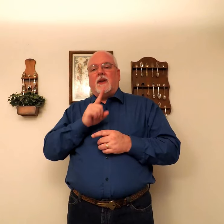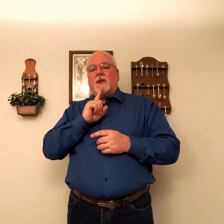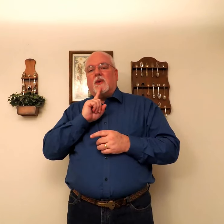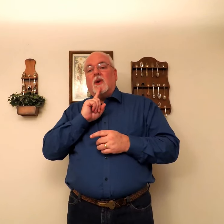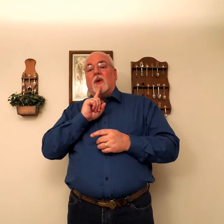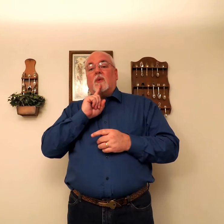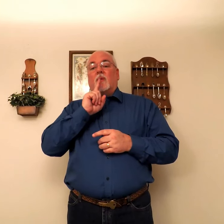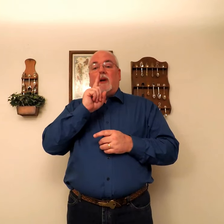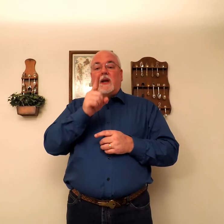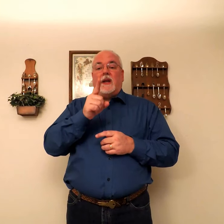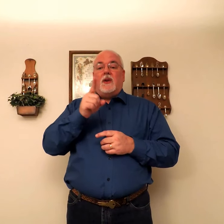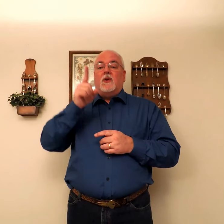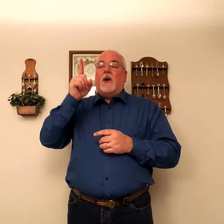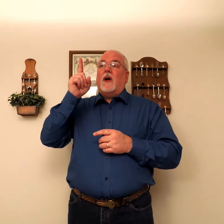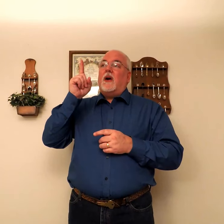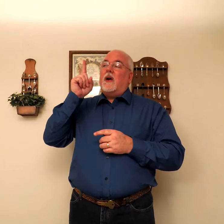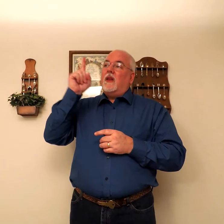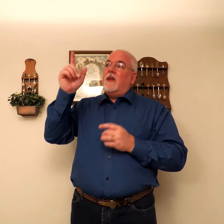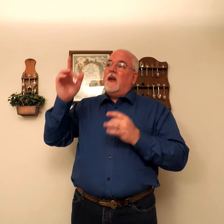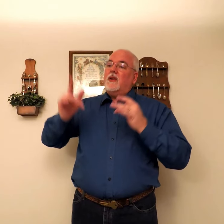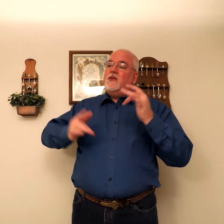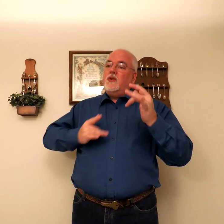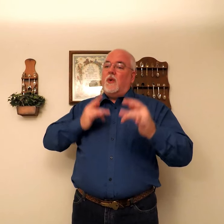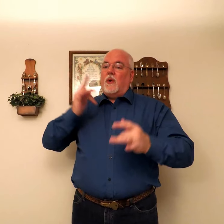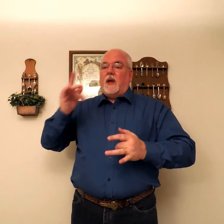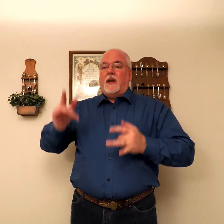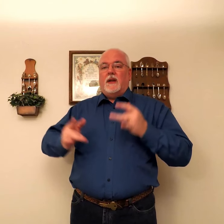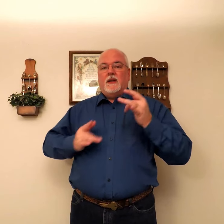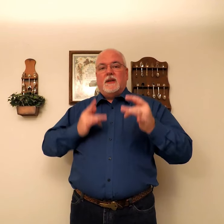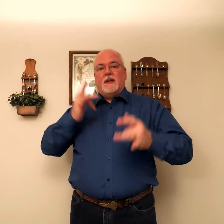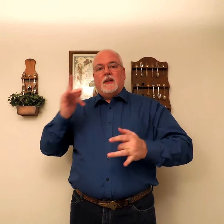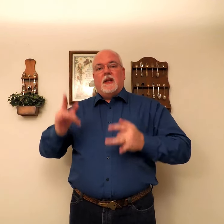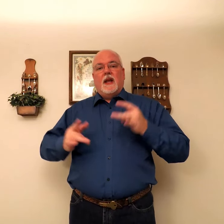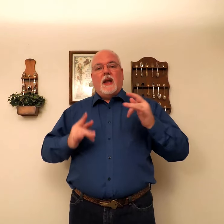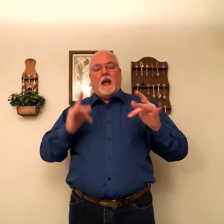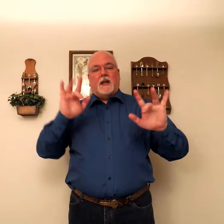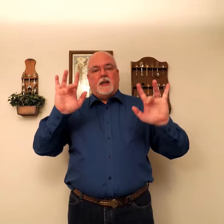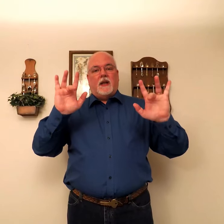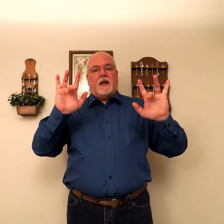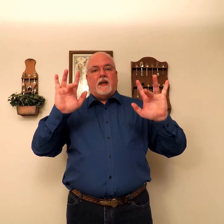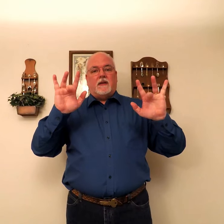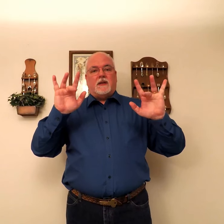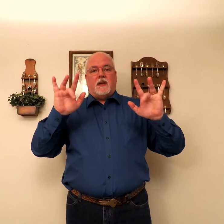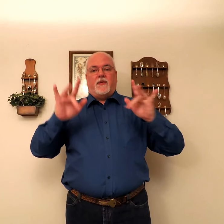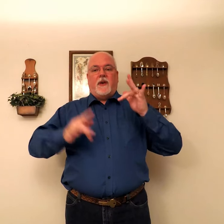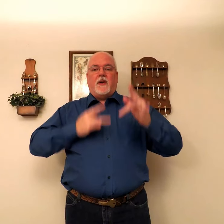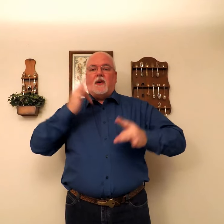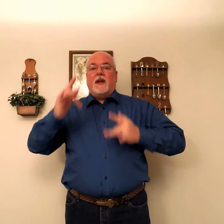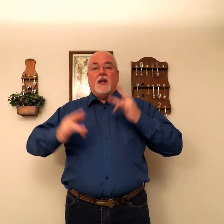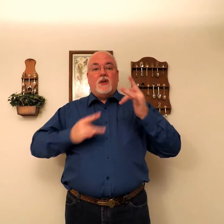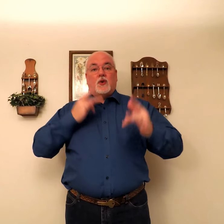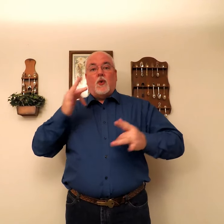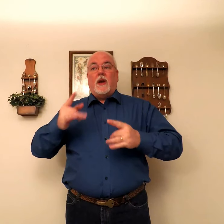Uh. Really. You are. The joy. And I tell you. center finger. Joy.